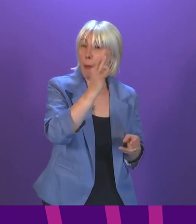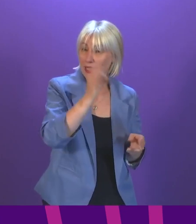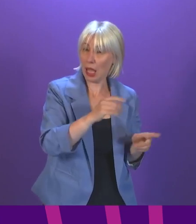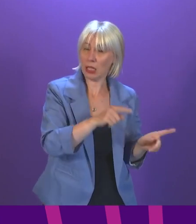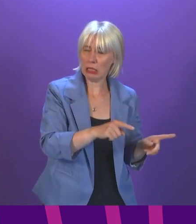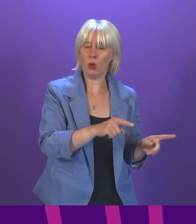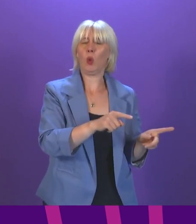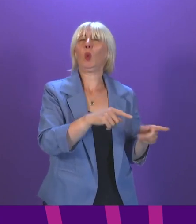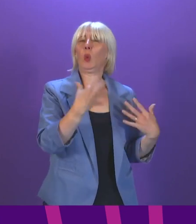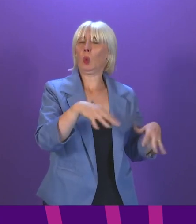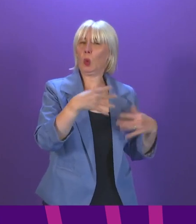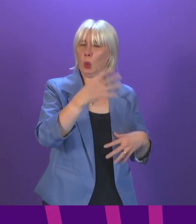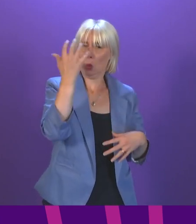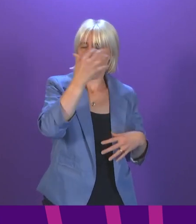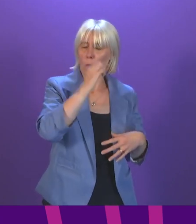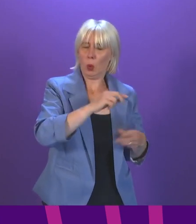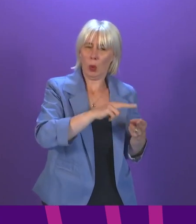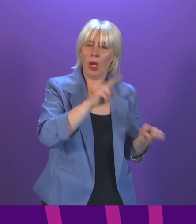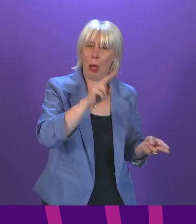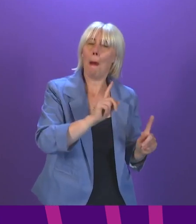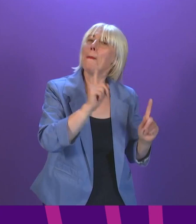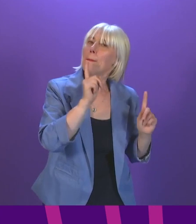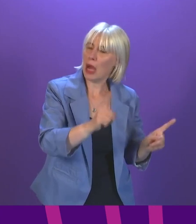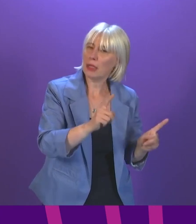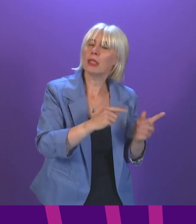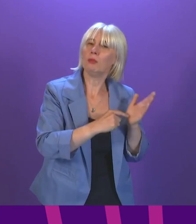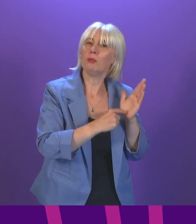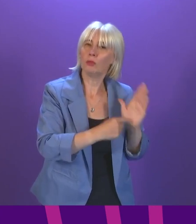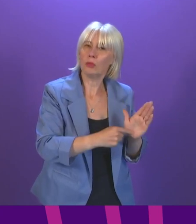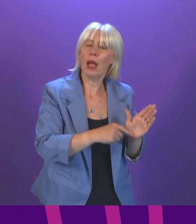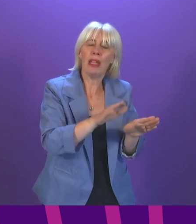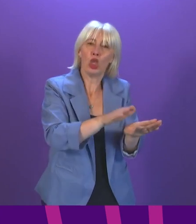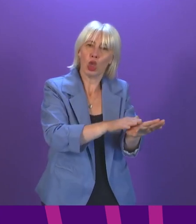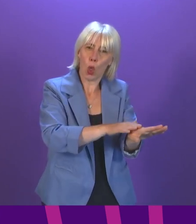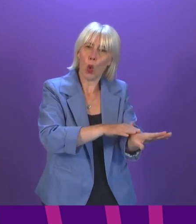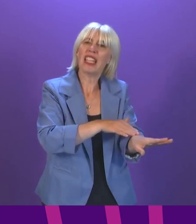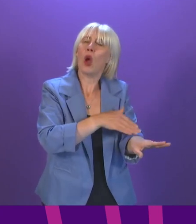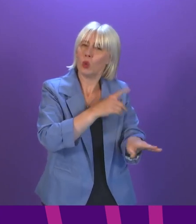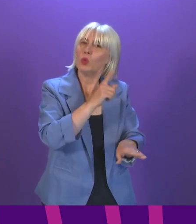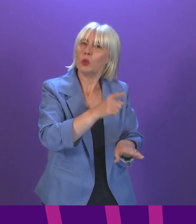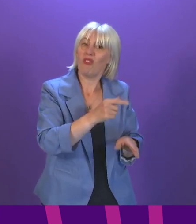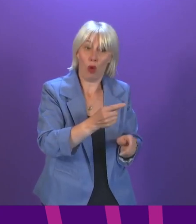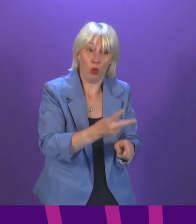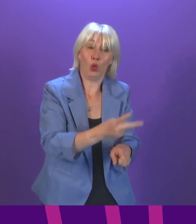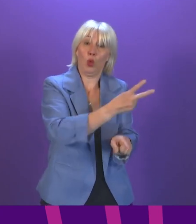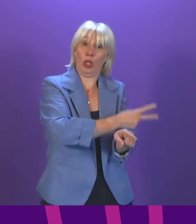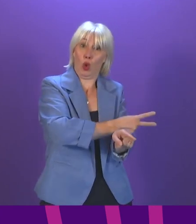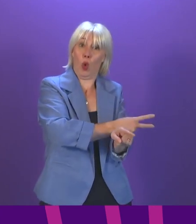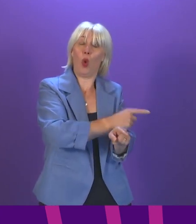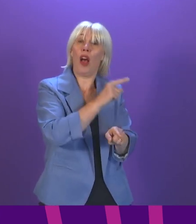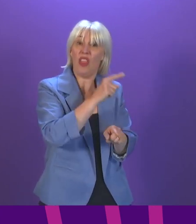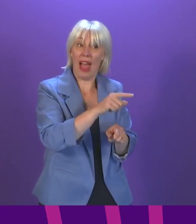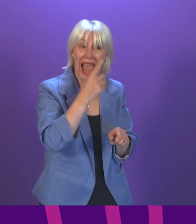Now, while that is a significant increase, it does represent a significant slowing in the rate of increase from the previous week, when cases